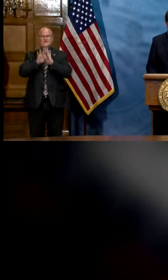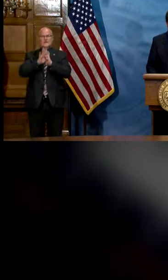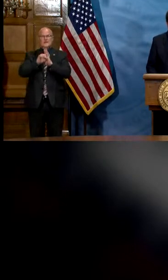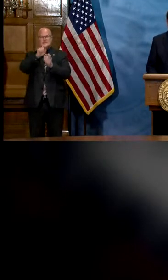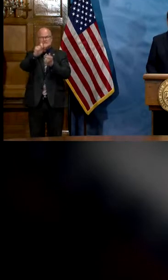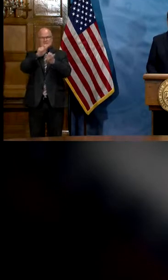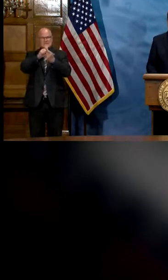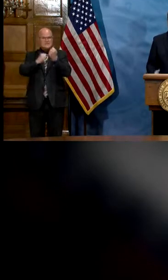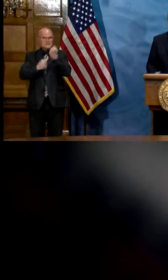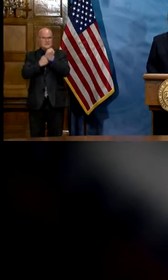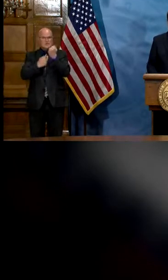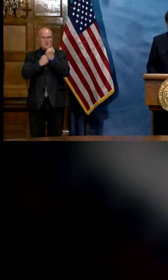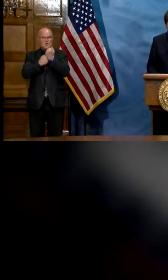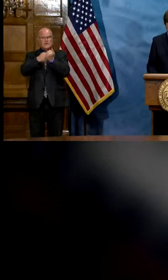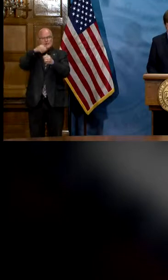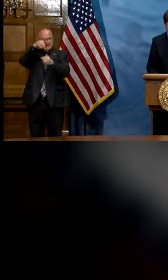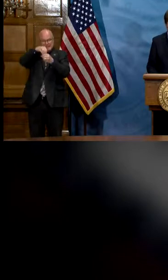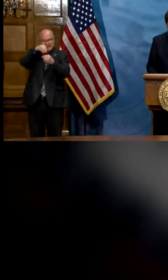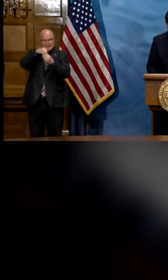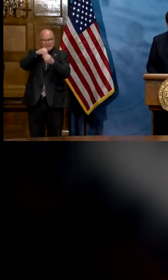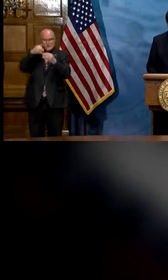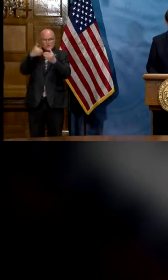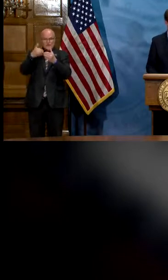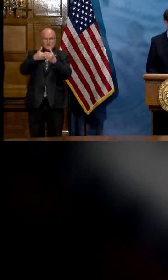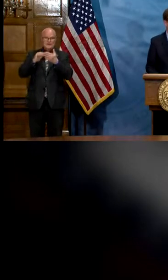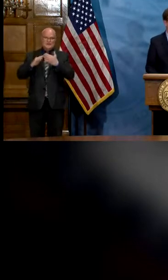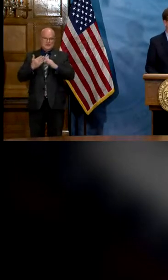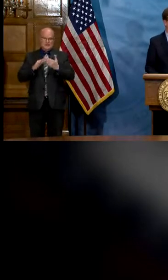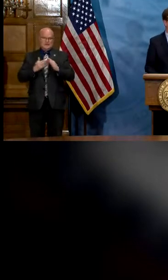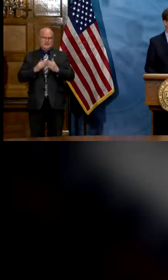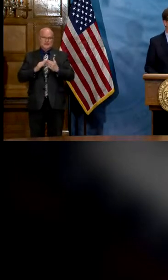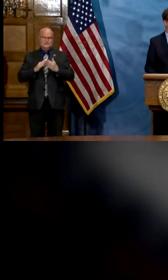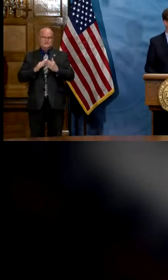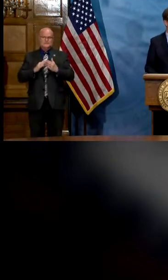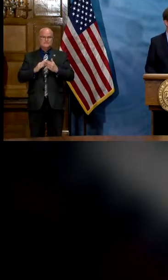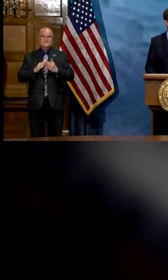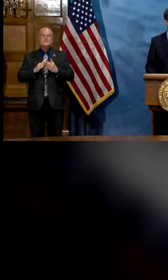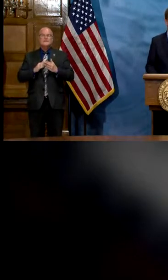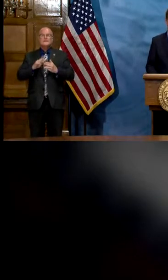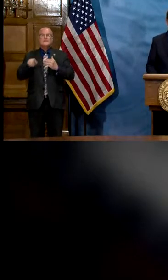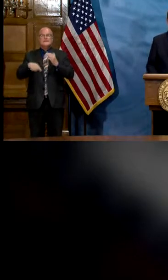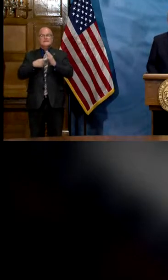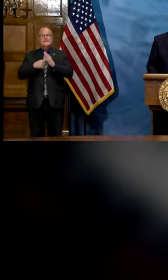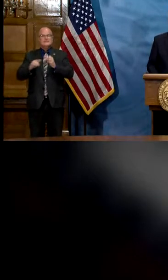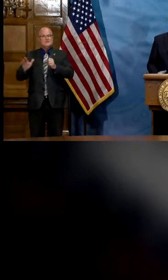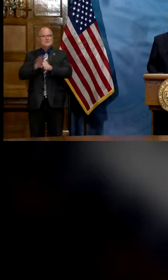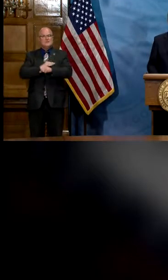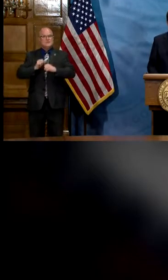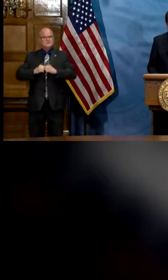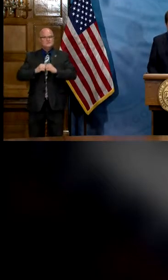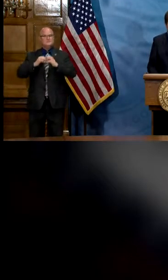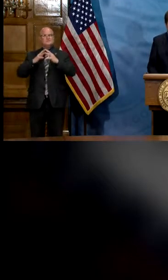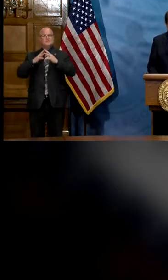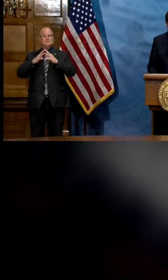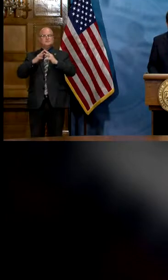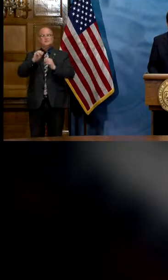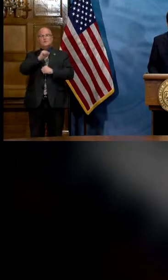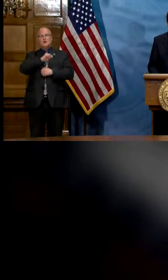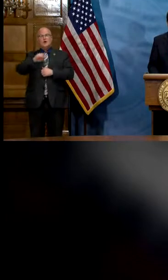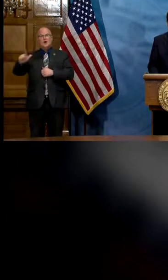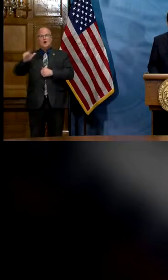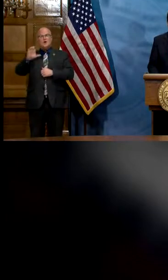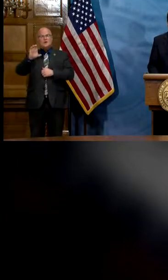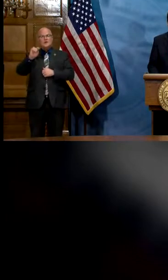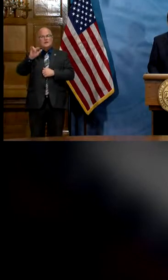supports within or near their community uh when this is fully built out all counties will be represented